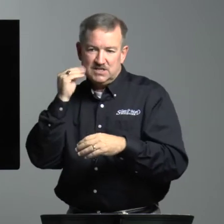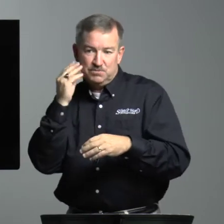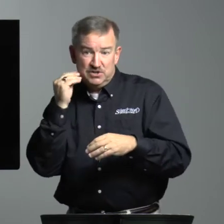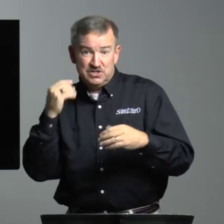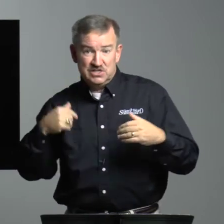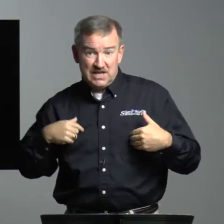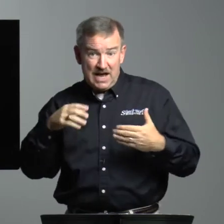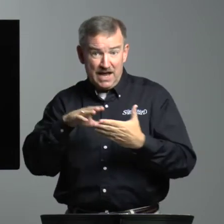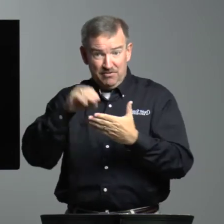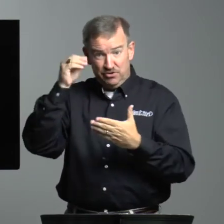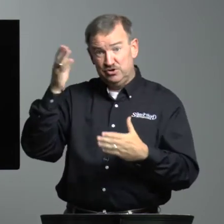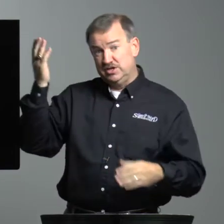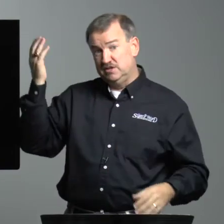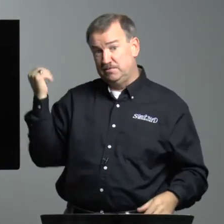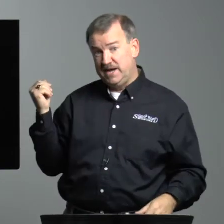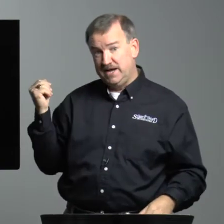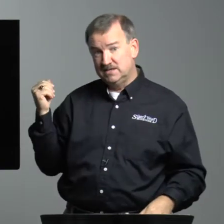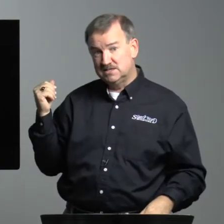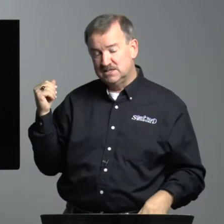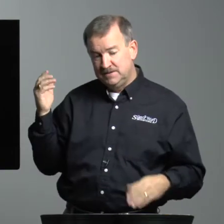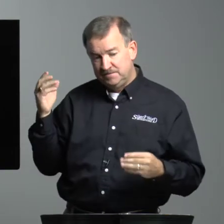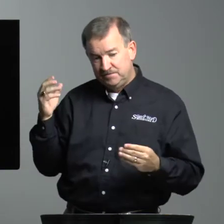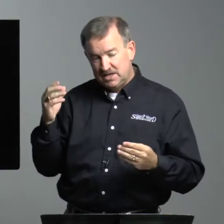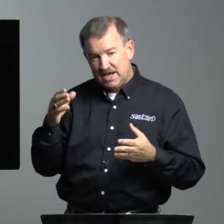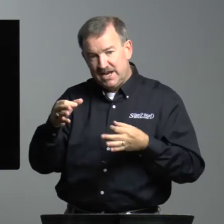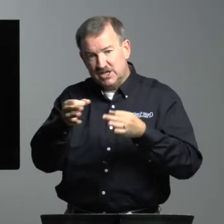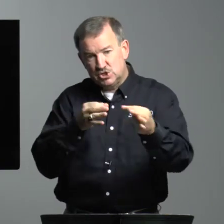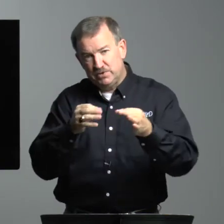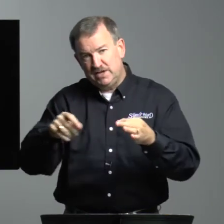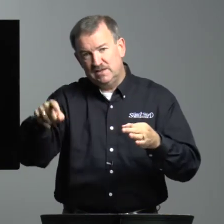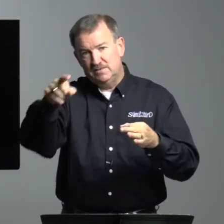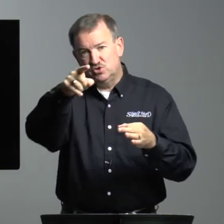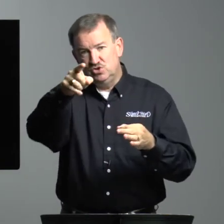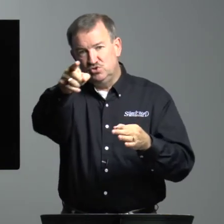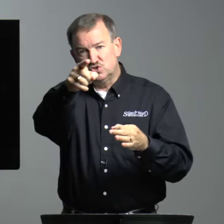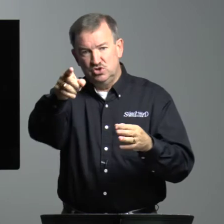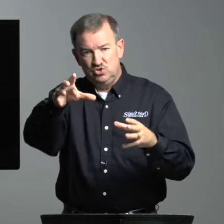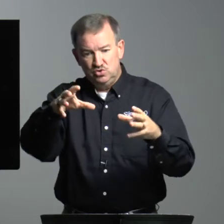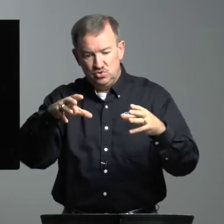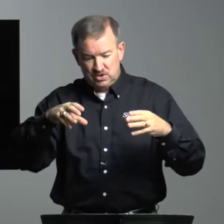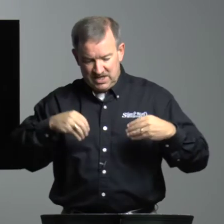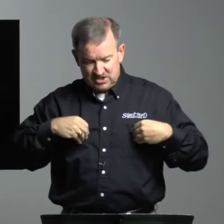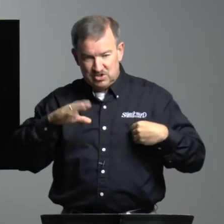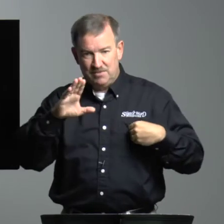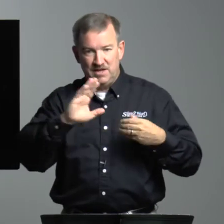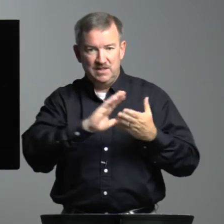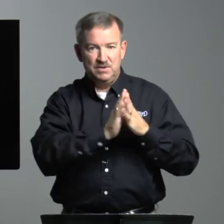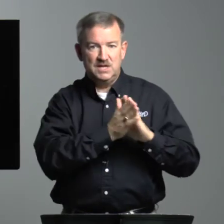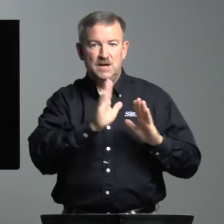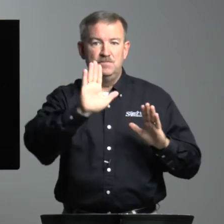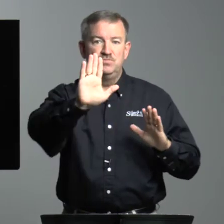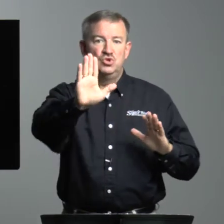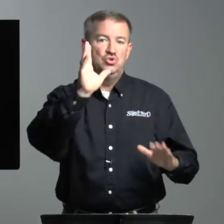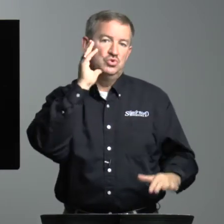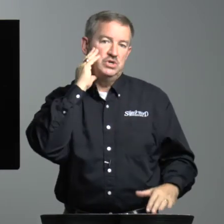experiences I have learned in the past and explaining them to you. So you catch them and they become your